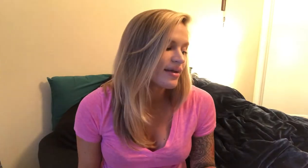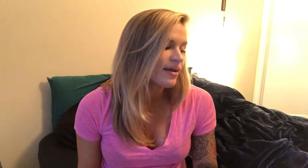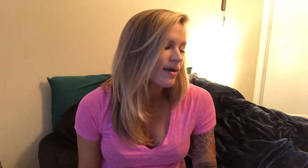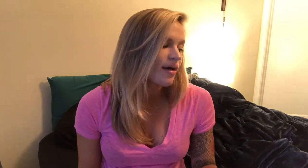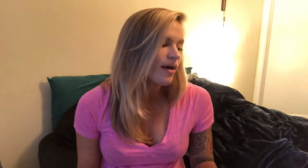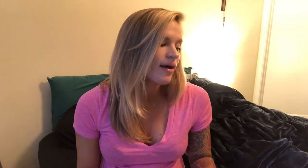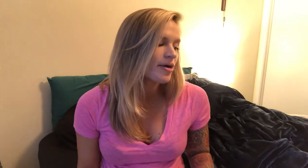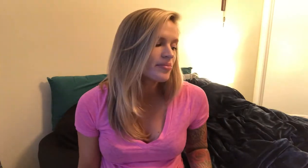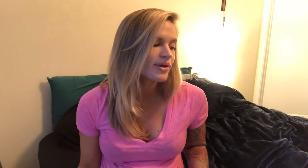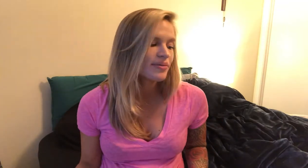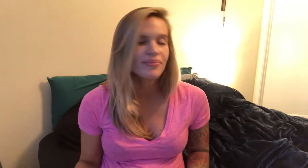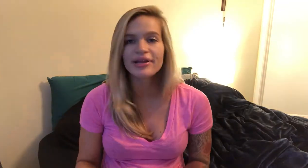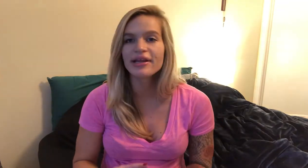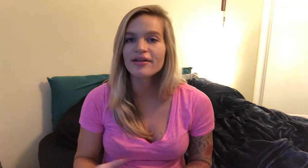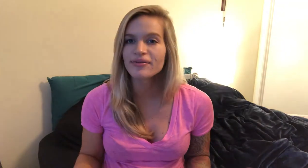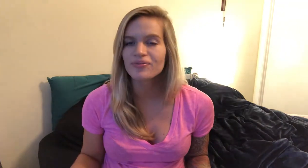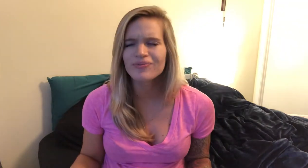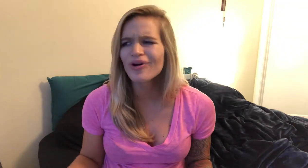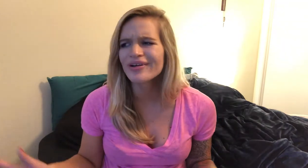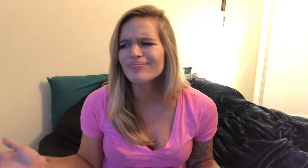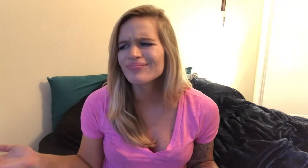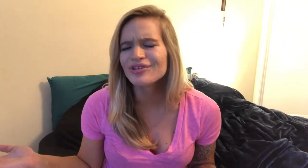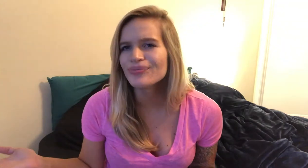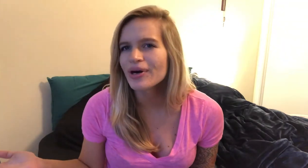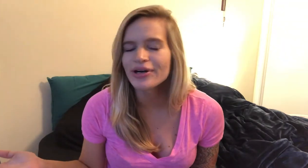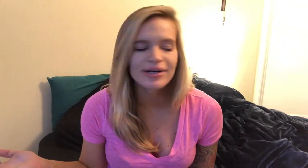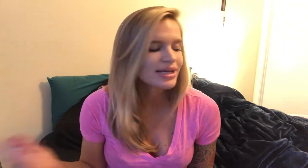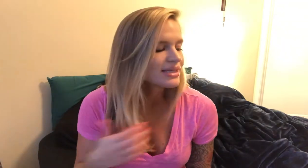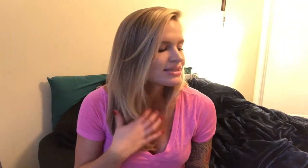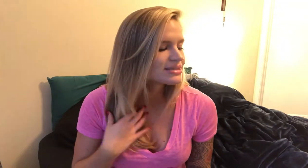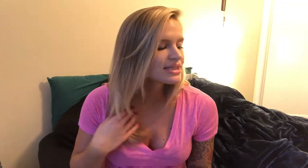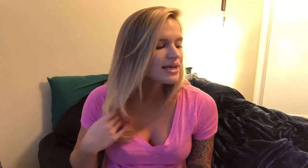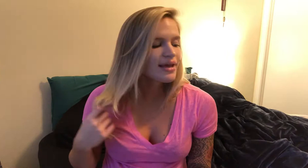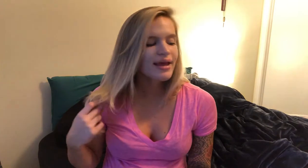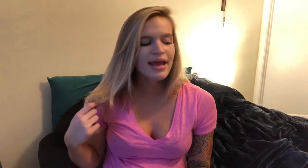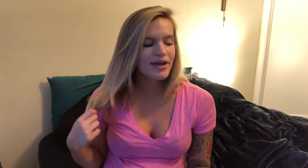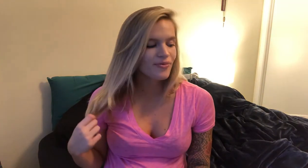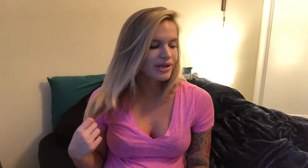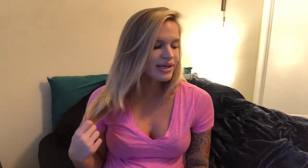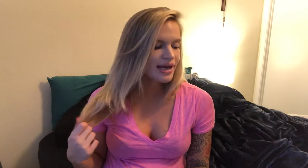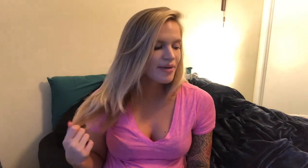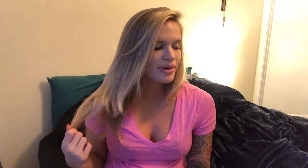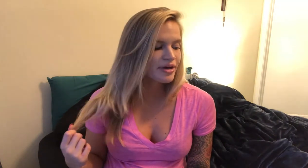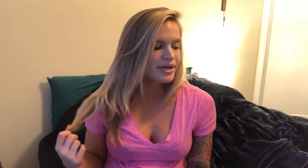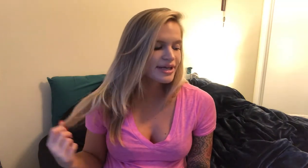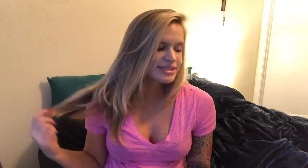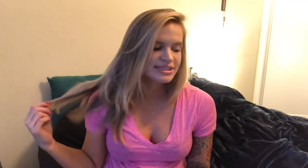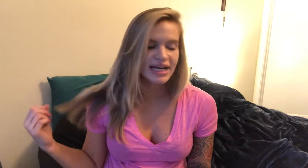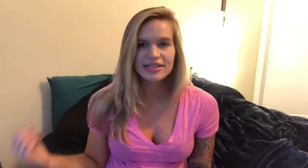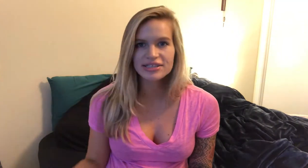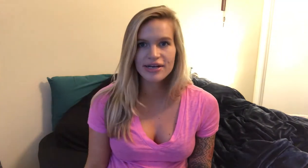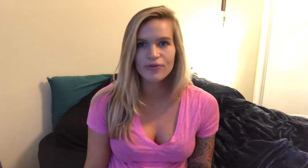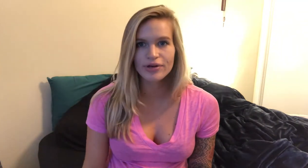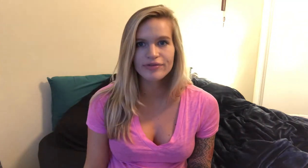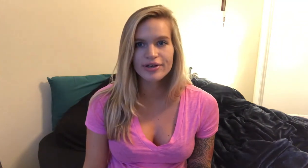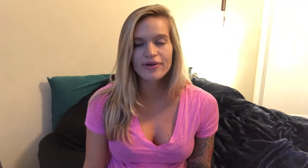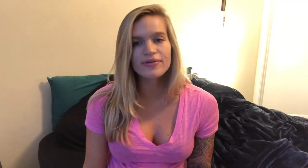um but then the one new part is and when they got married and decided to have one of their own